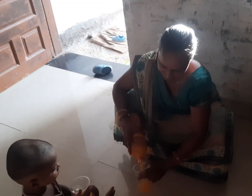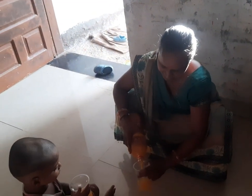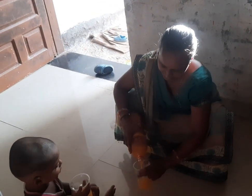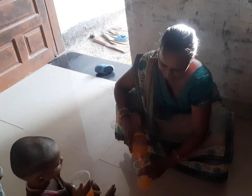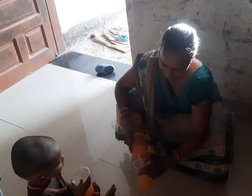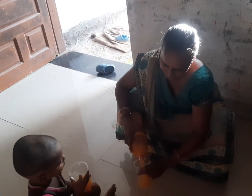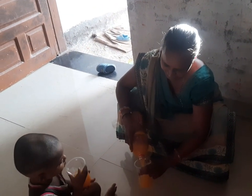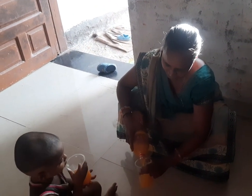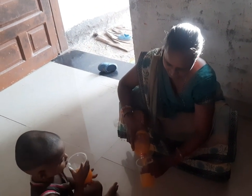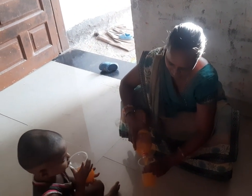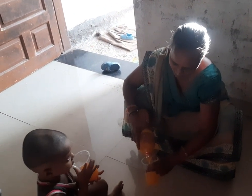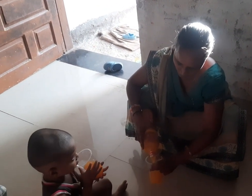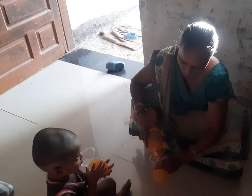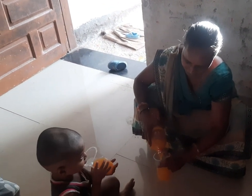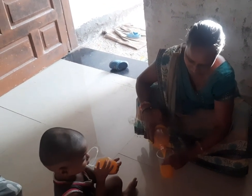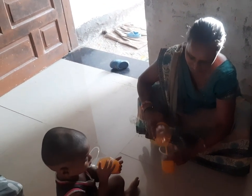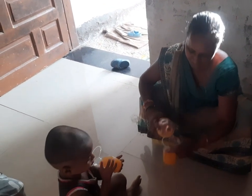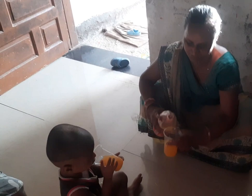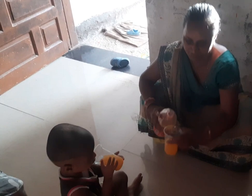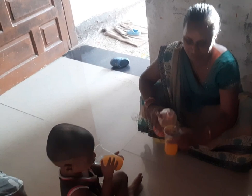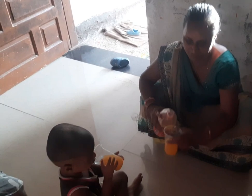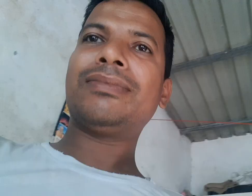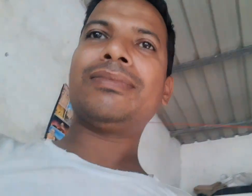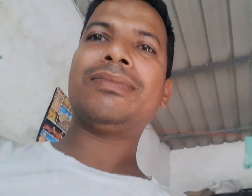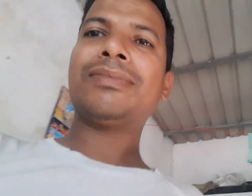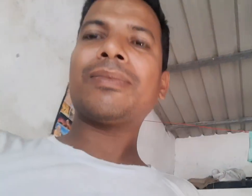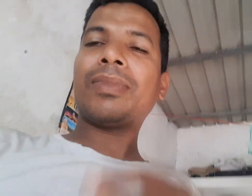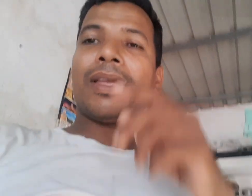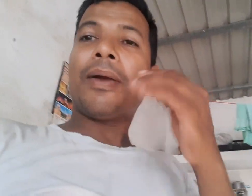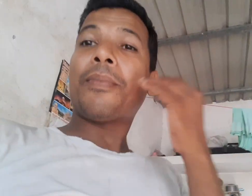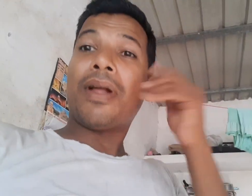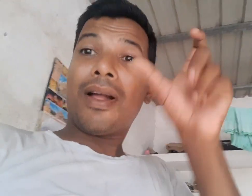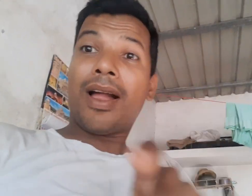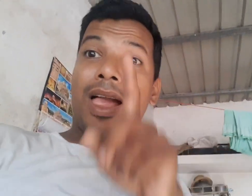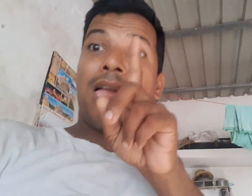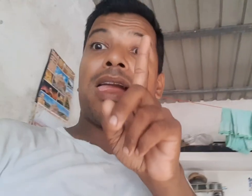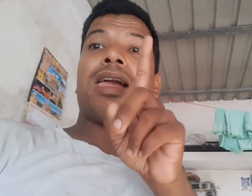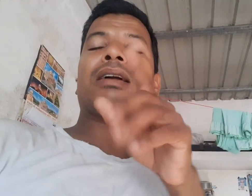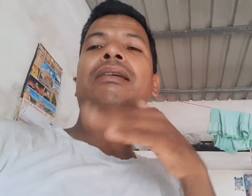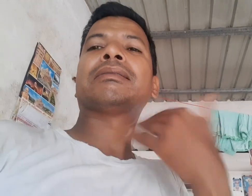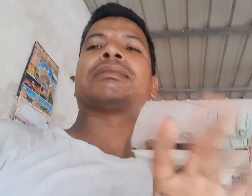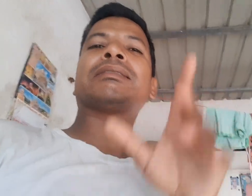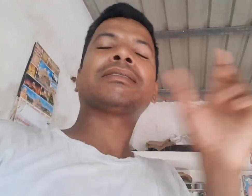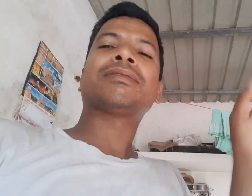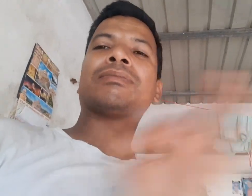My dad was born already. Mommy? Mommy?